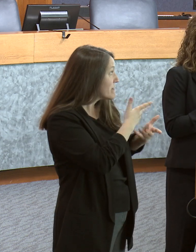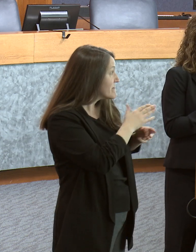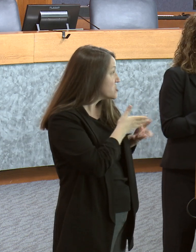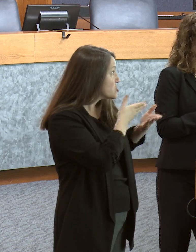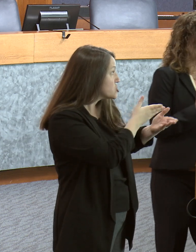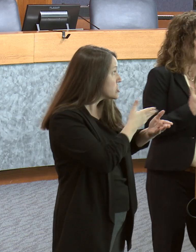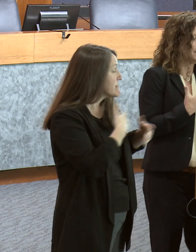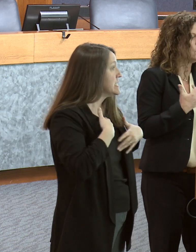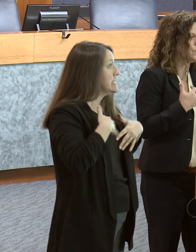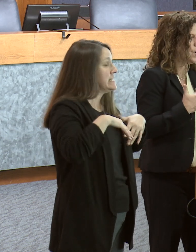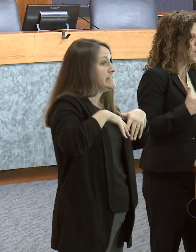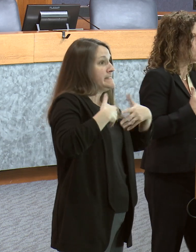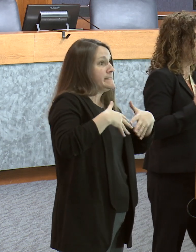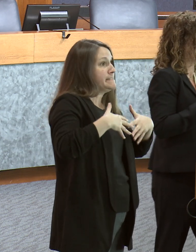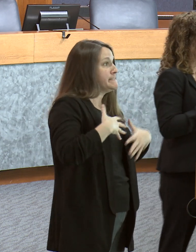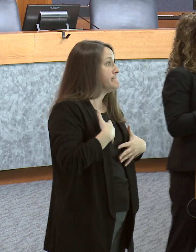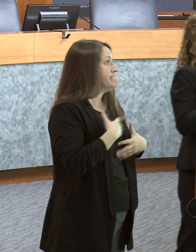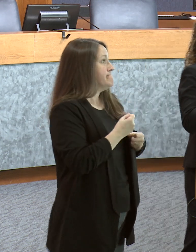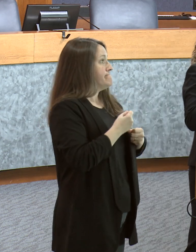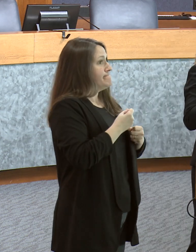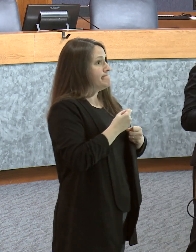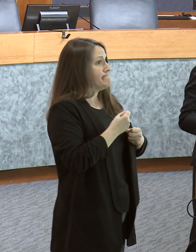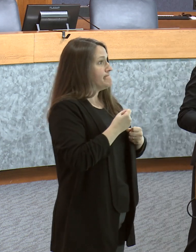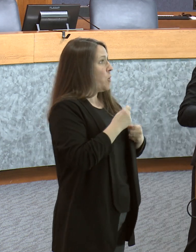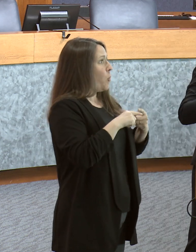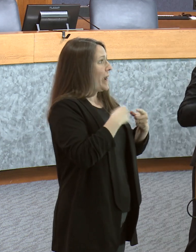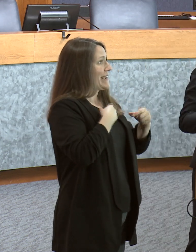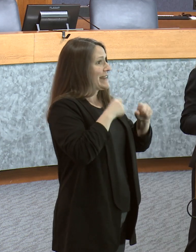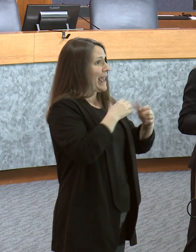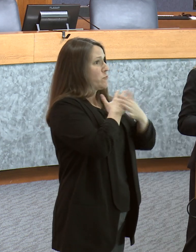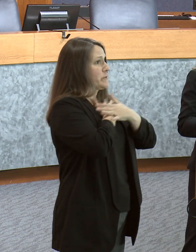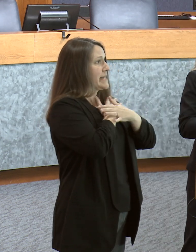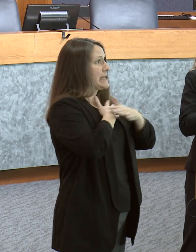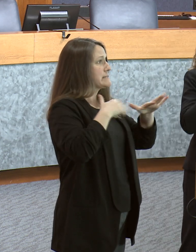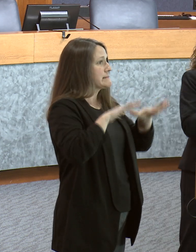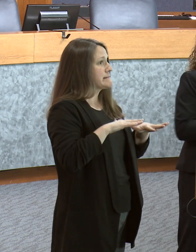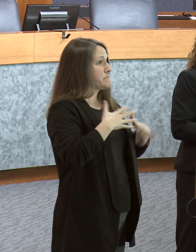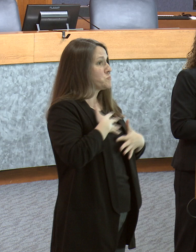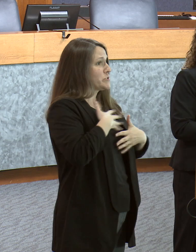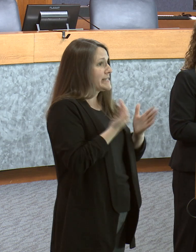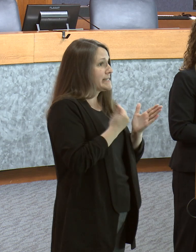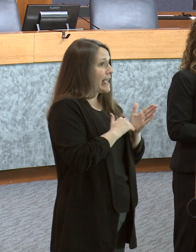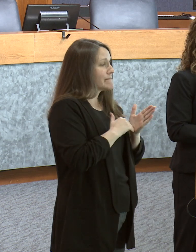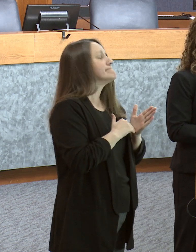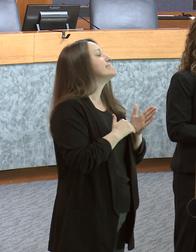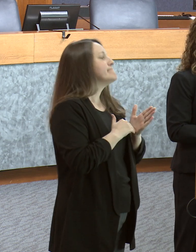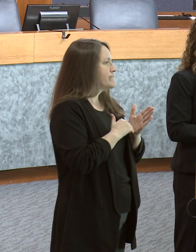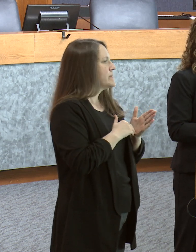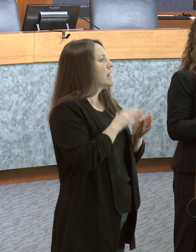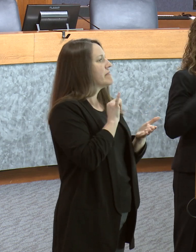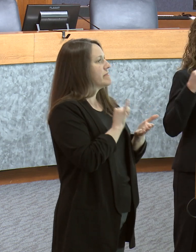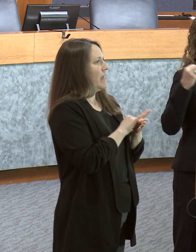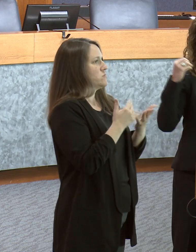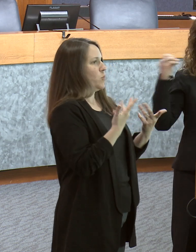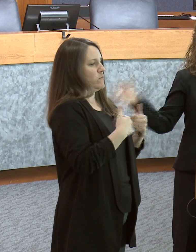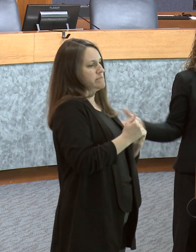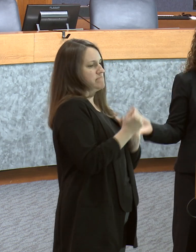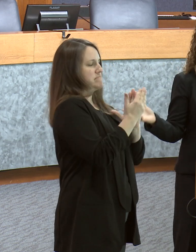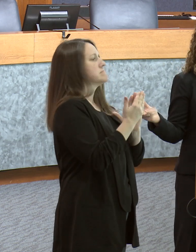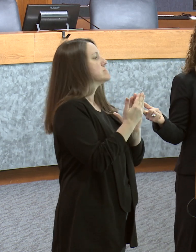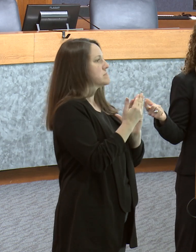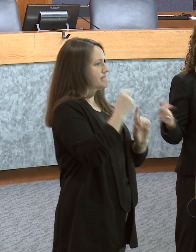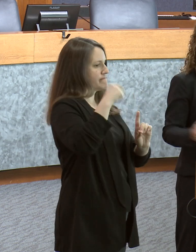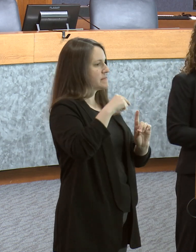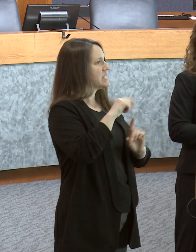anticipation of I don't know when I can just relax and breathe again. That's what we are addressing with this